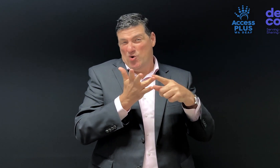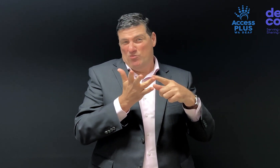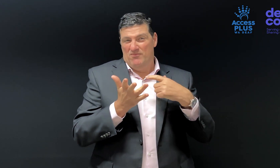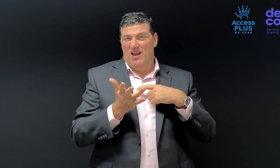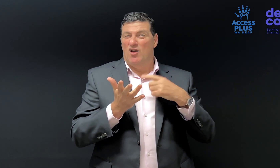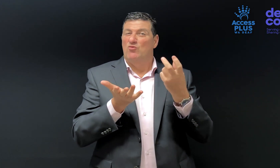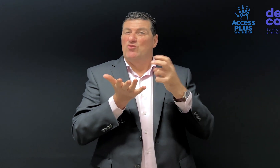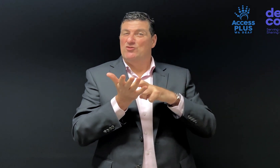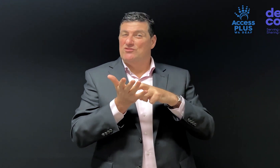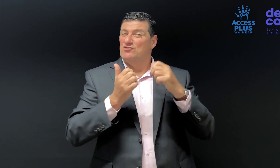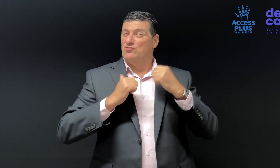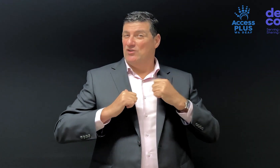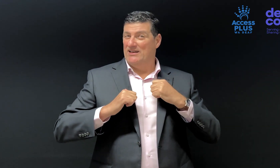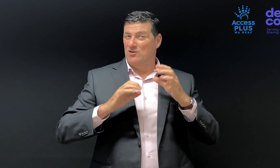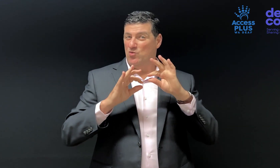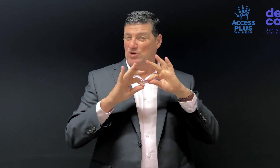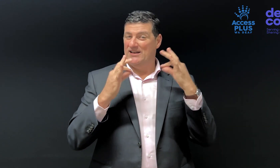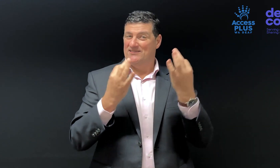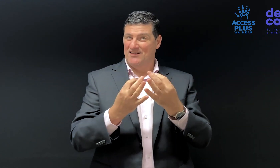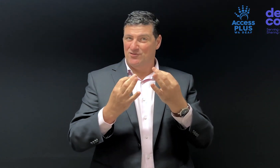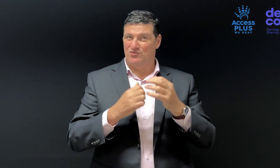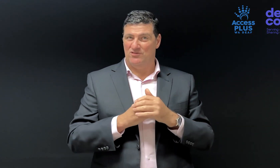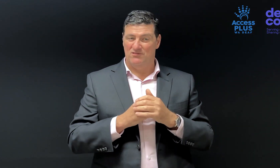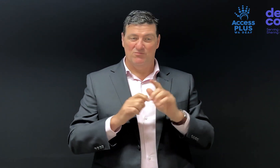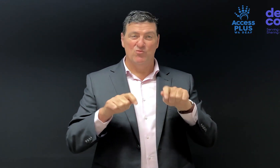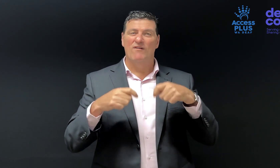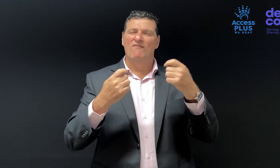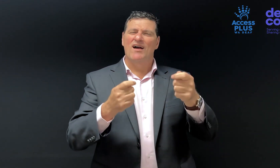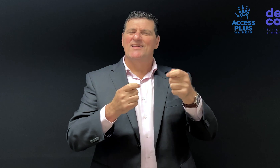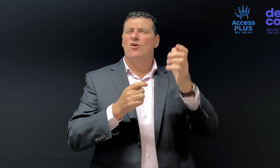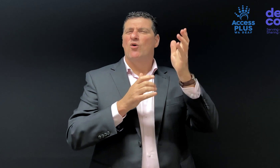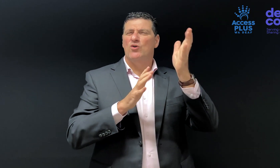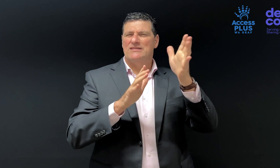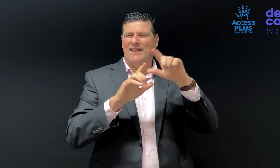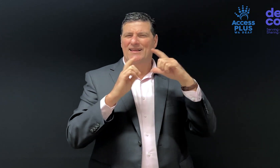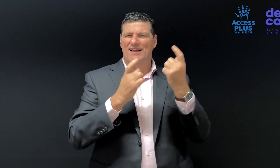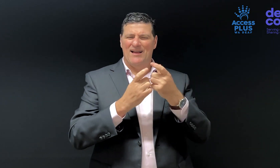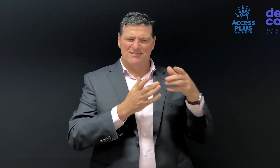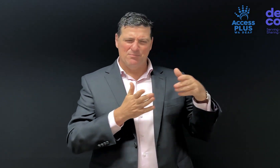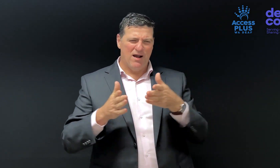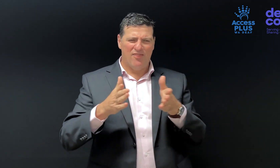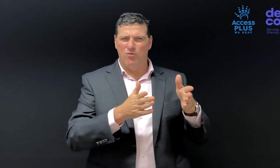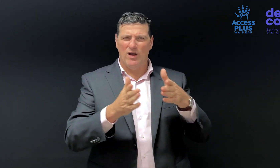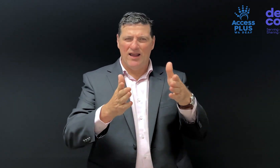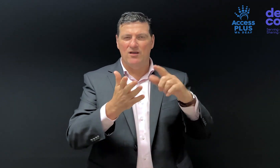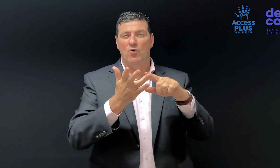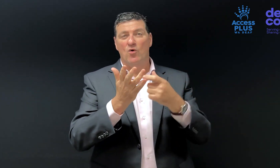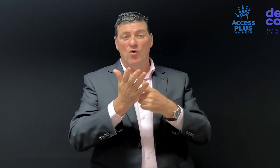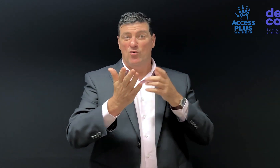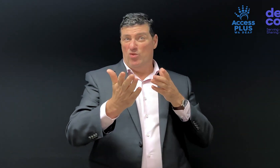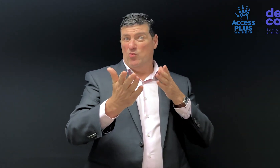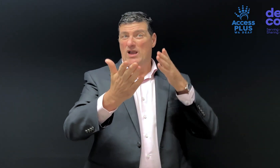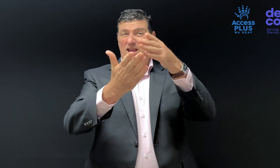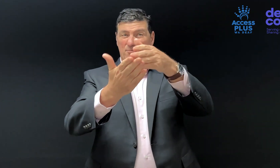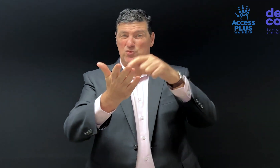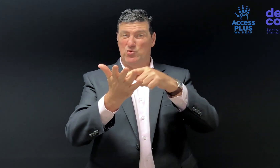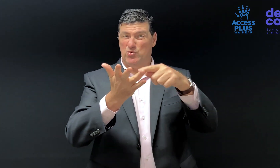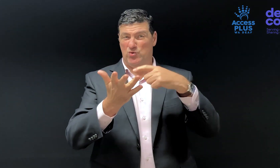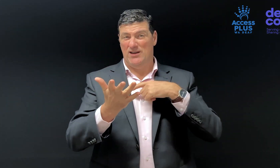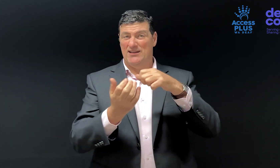have a registered training organisation. And we provide Auslan classes and the Auslan pathway for people to